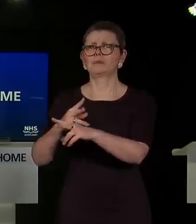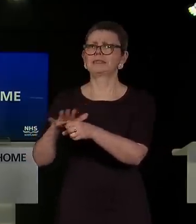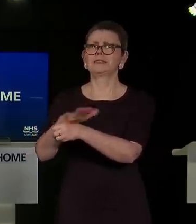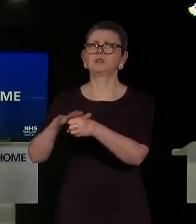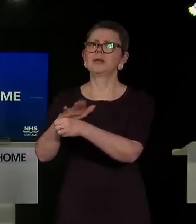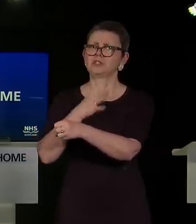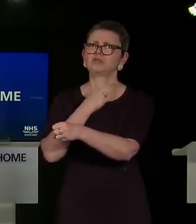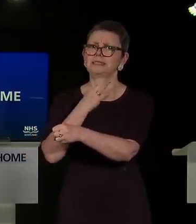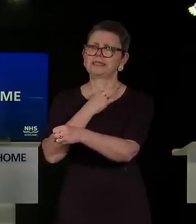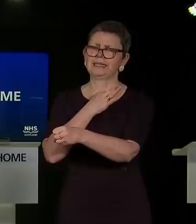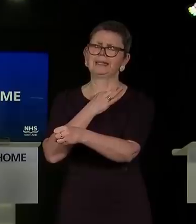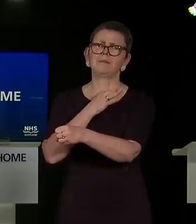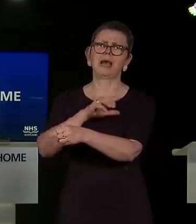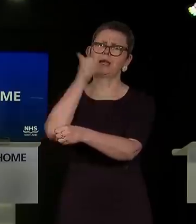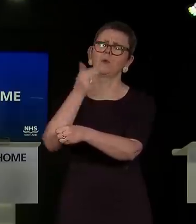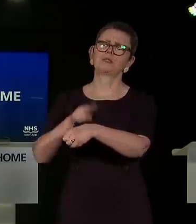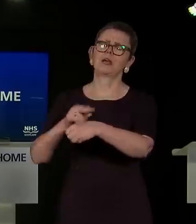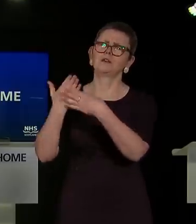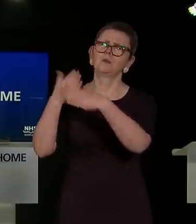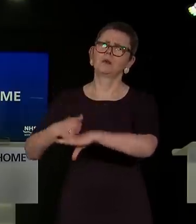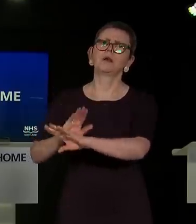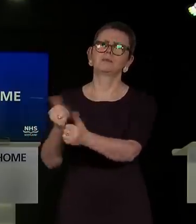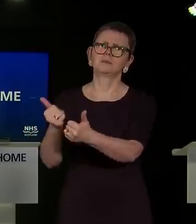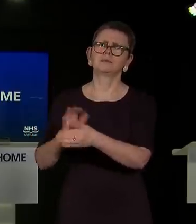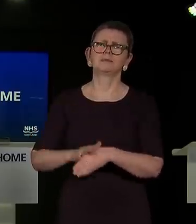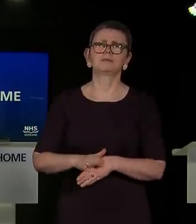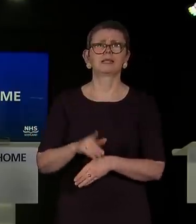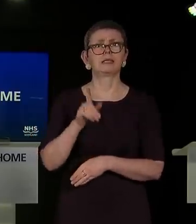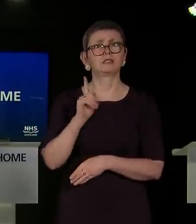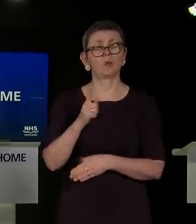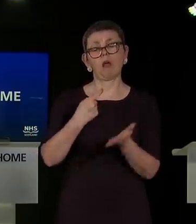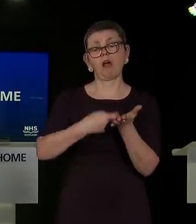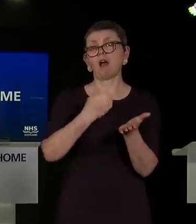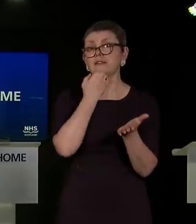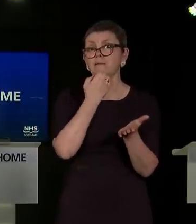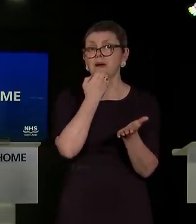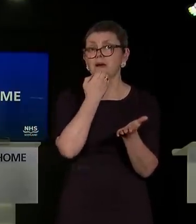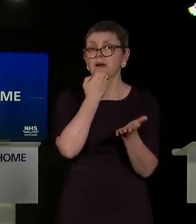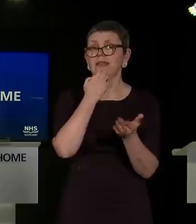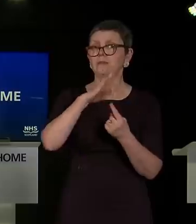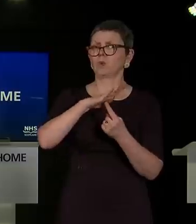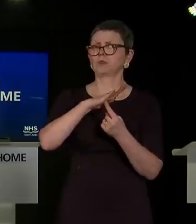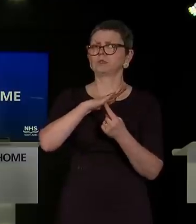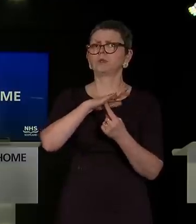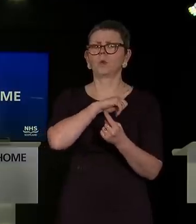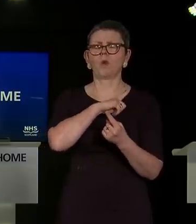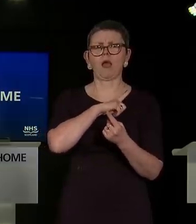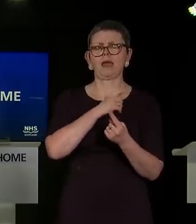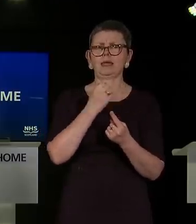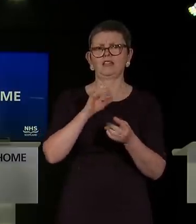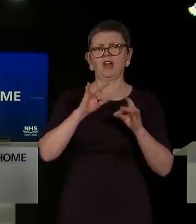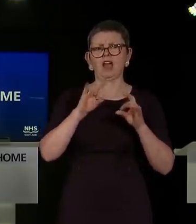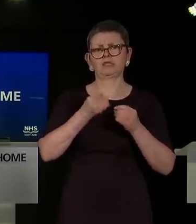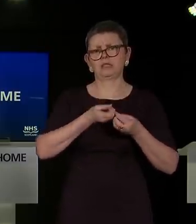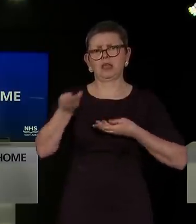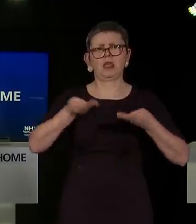dedication of our care workers, remains a serious concern. And the important R number, the rate at which the virus reproduces,